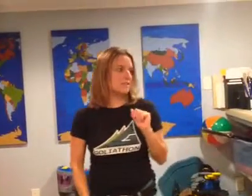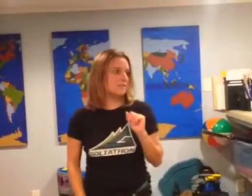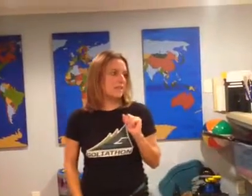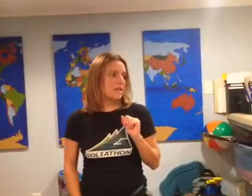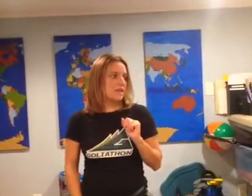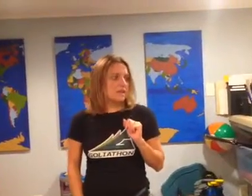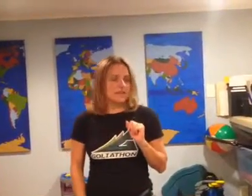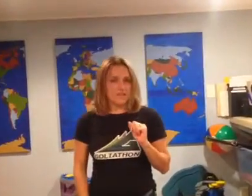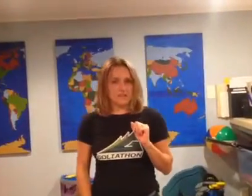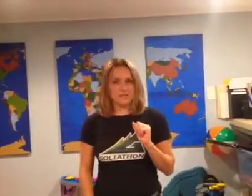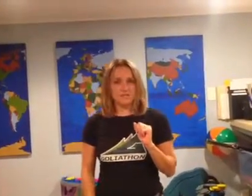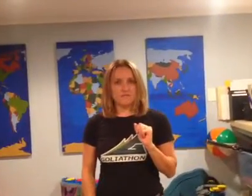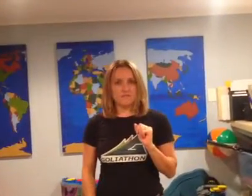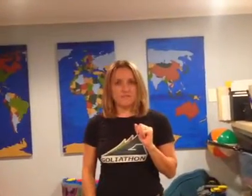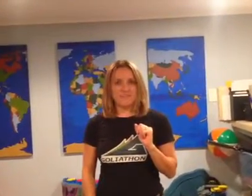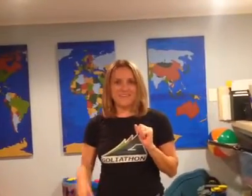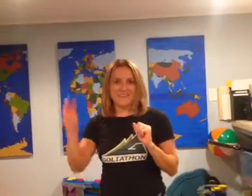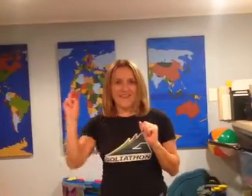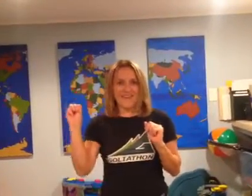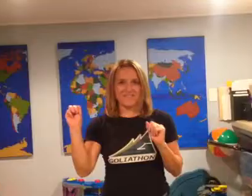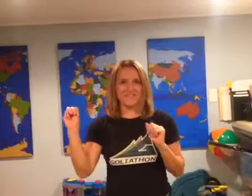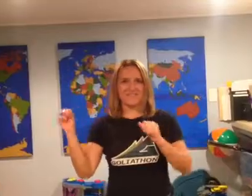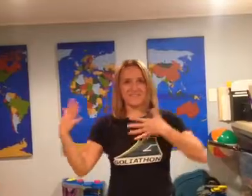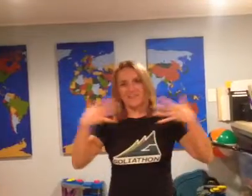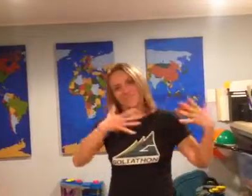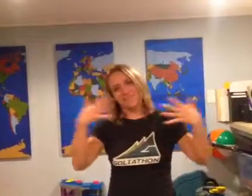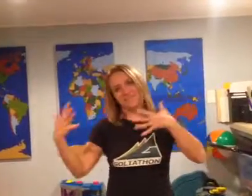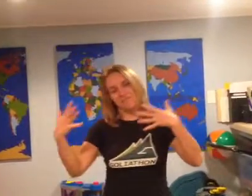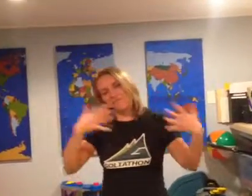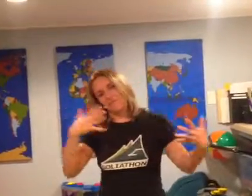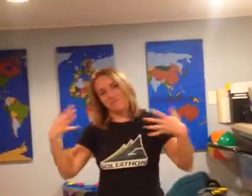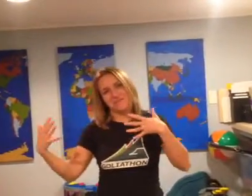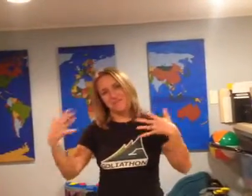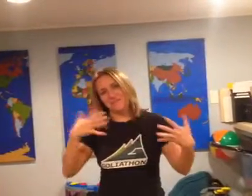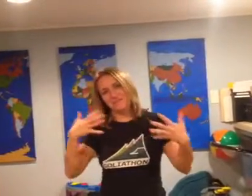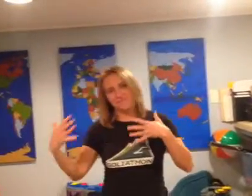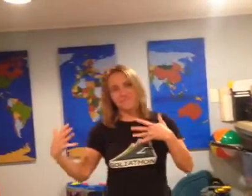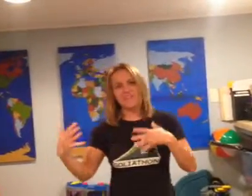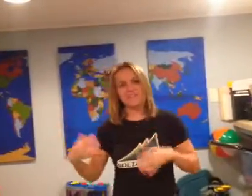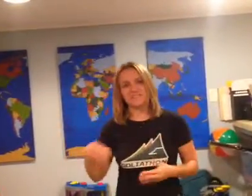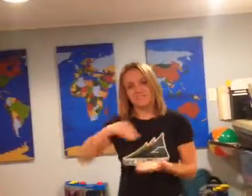In 1853, after the Mexican War and the Gatsion